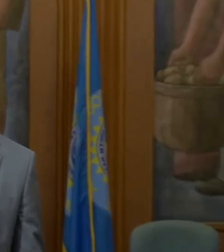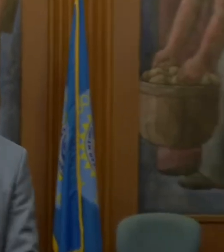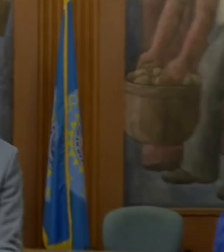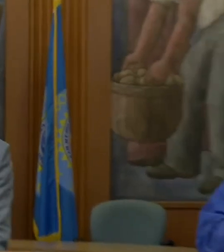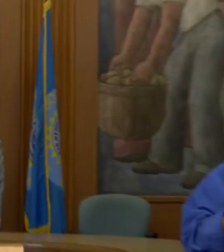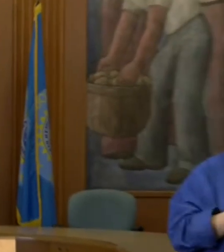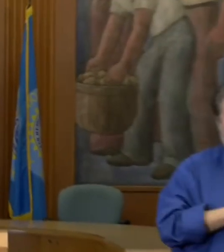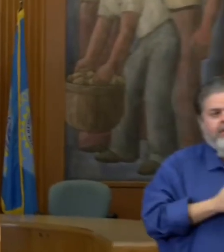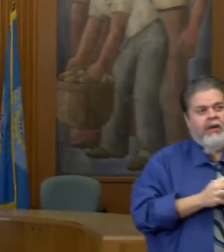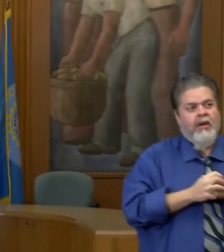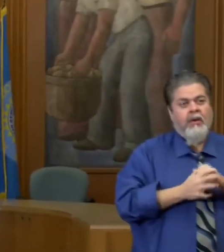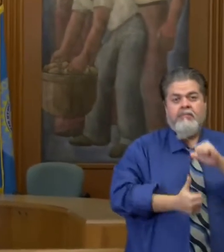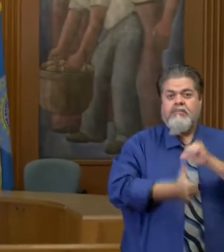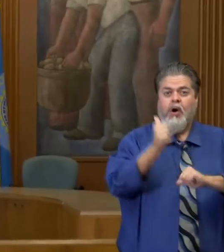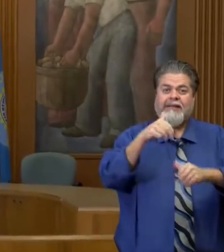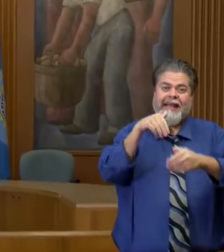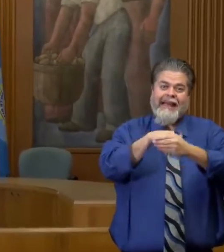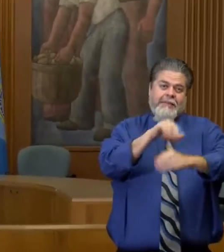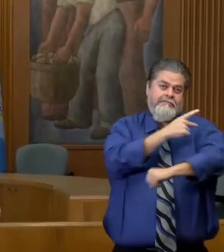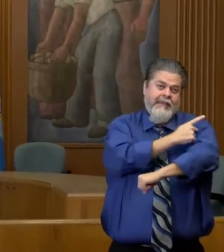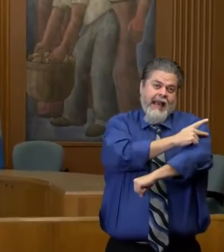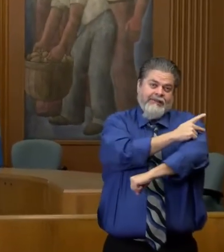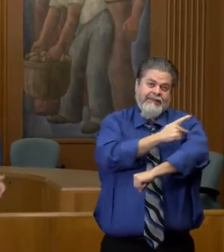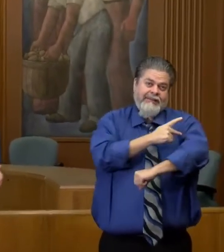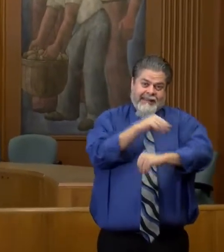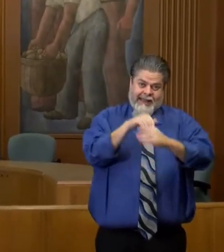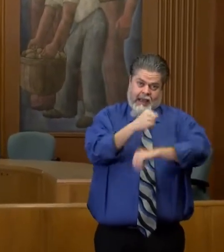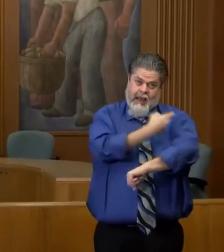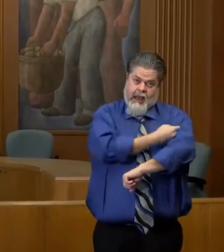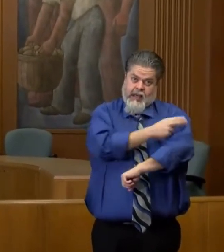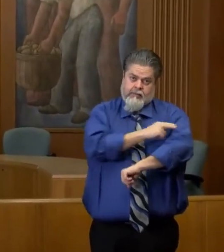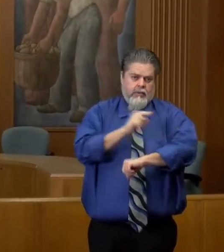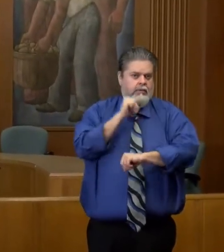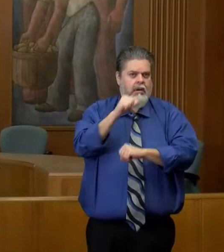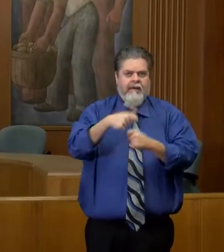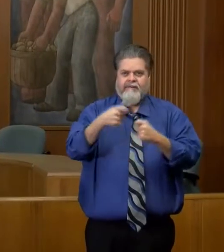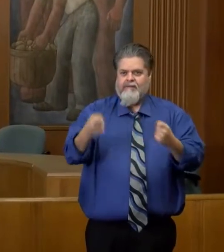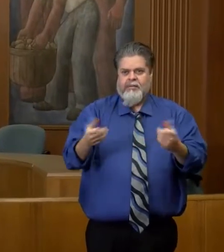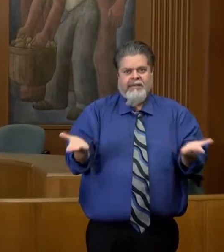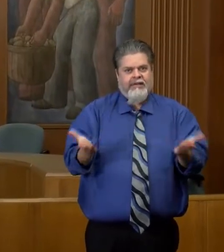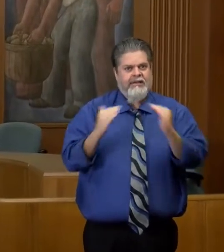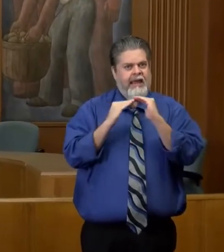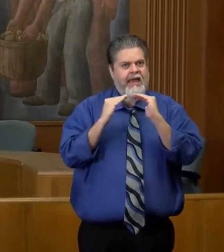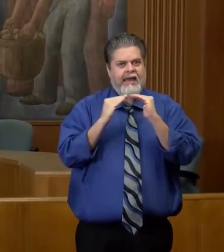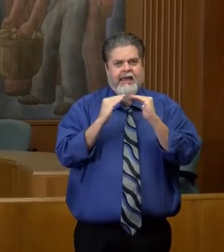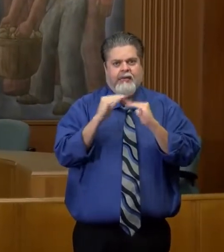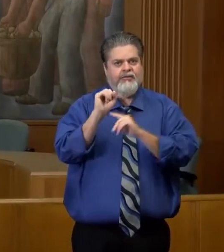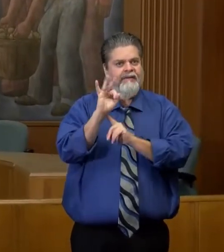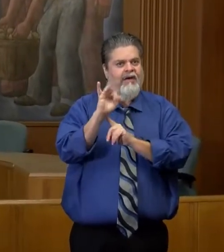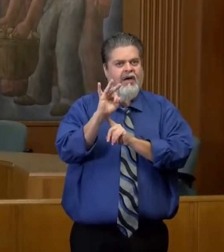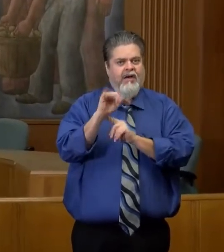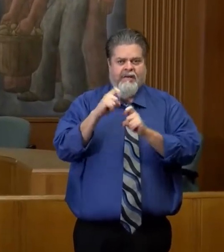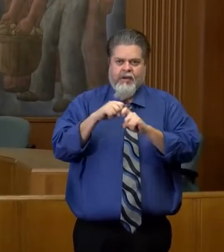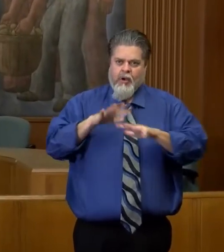The majority of the inpatients in our in our Sioux Falls hospitals are not from Sioux Falls from all over.